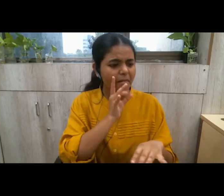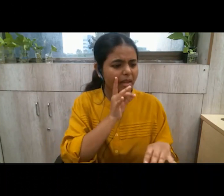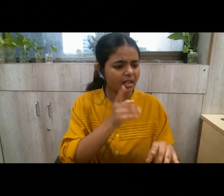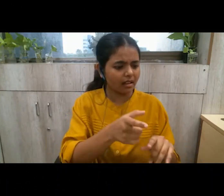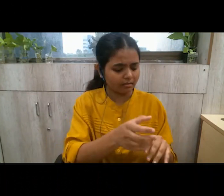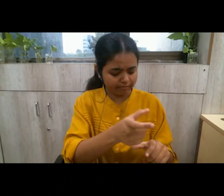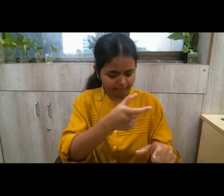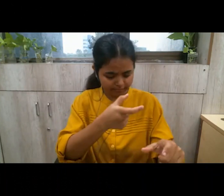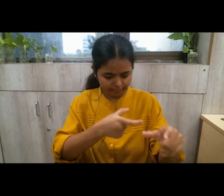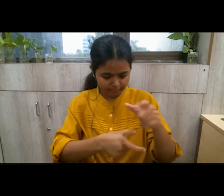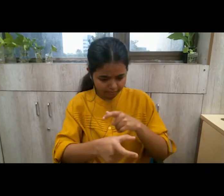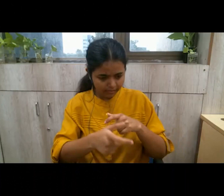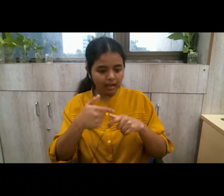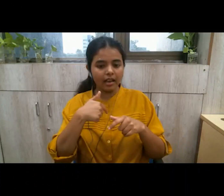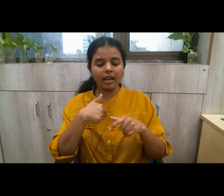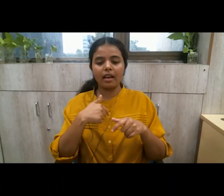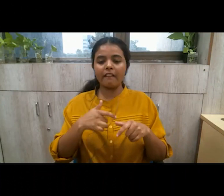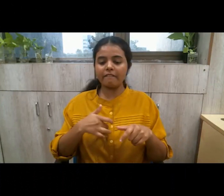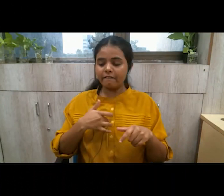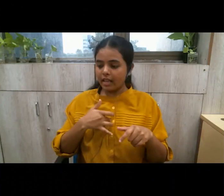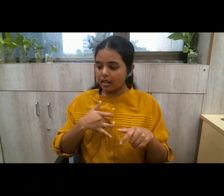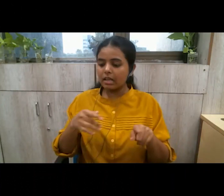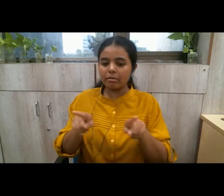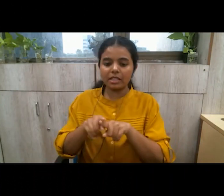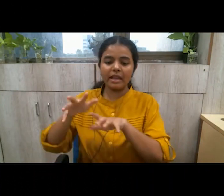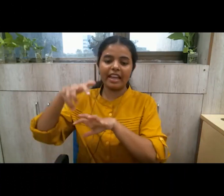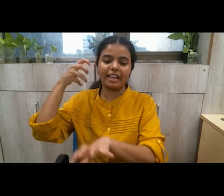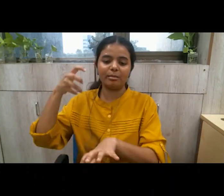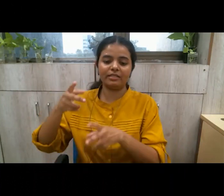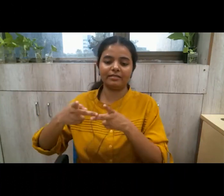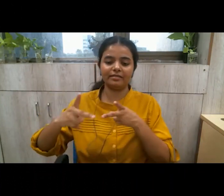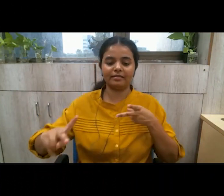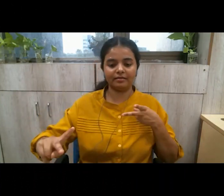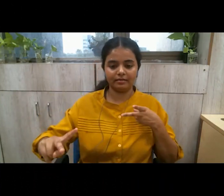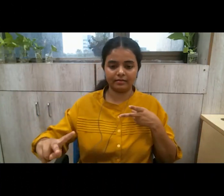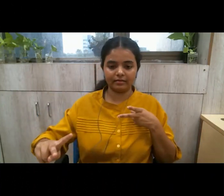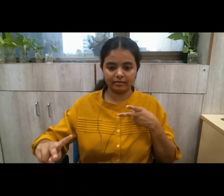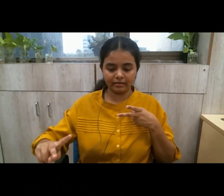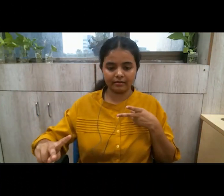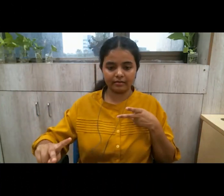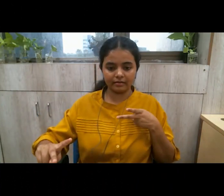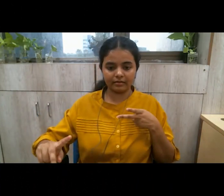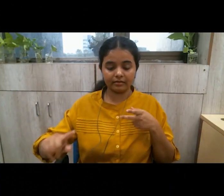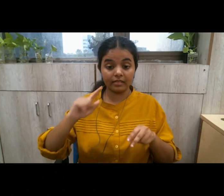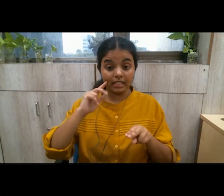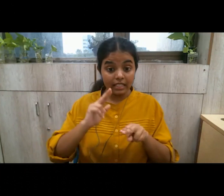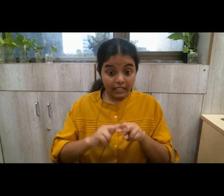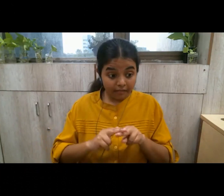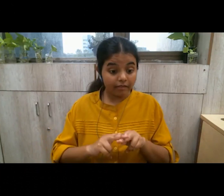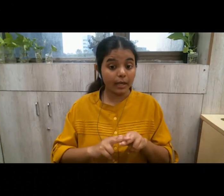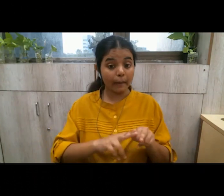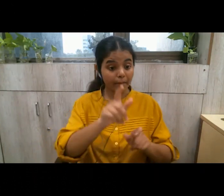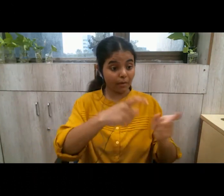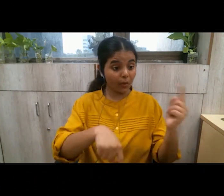that is what puts us apart from animals if we can feel the pain of others and if we can